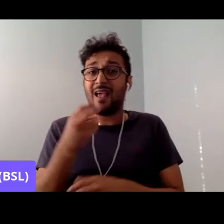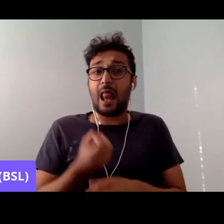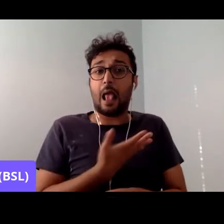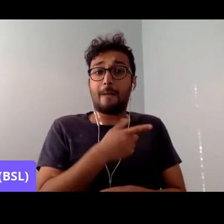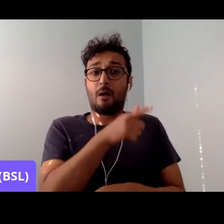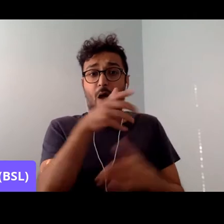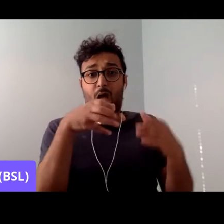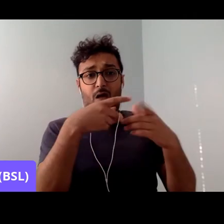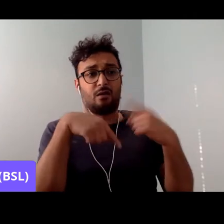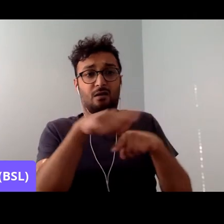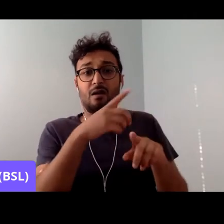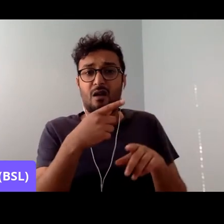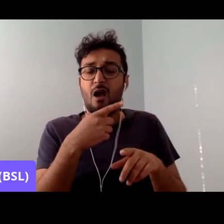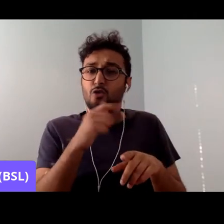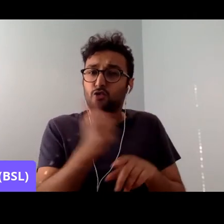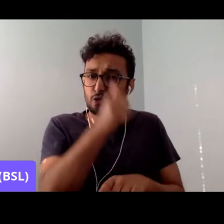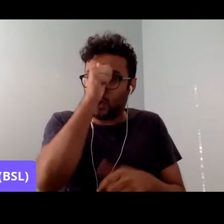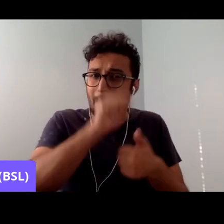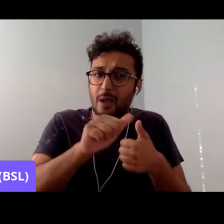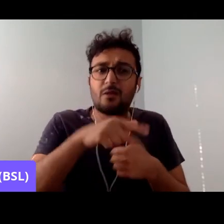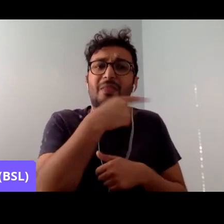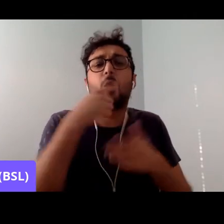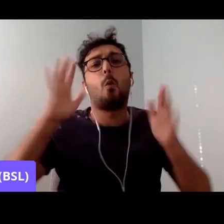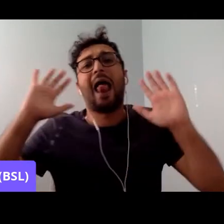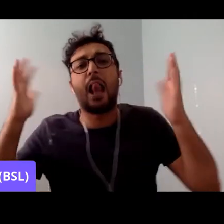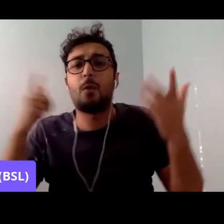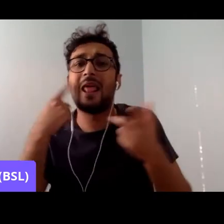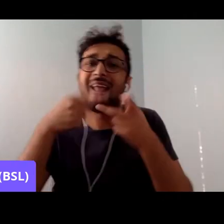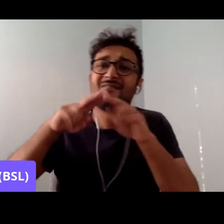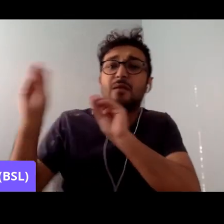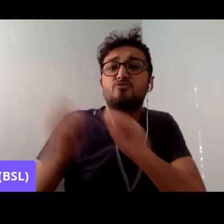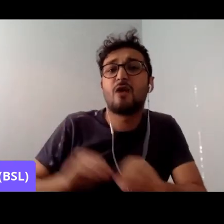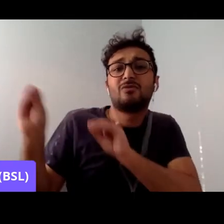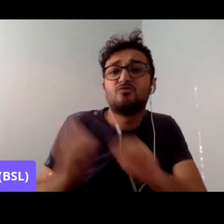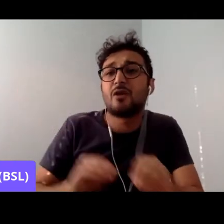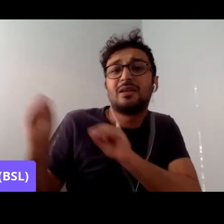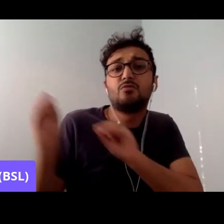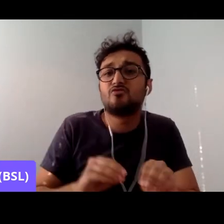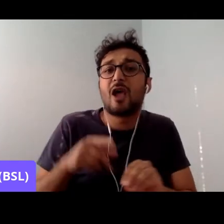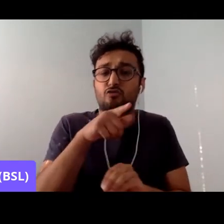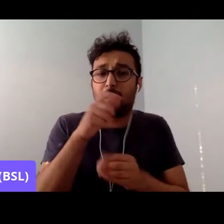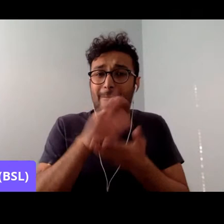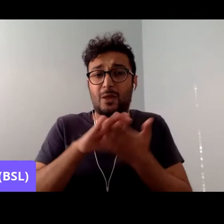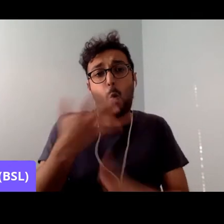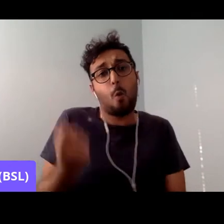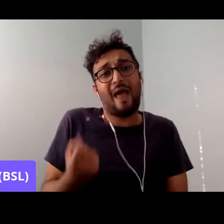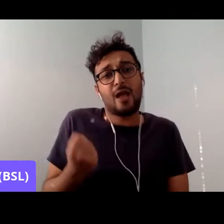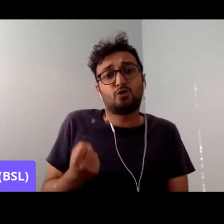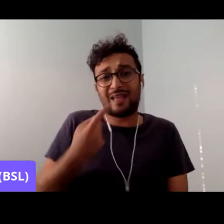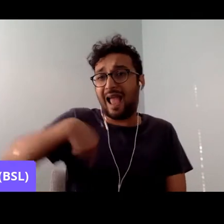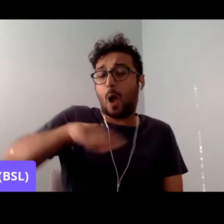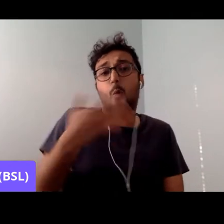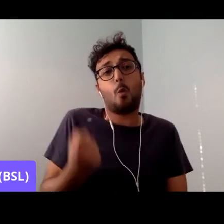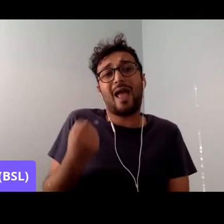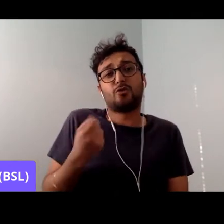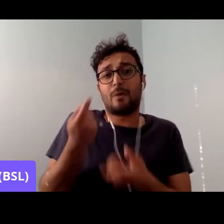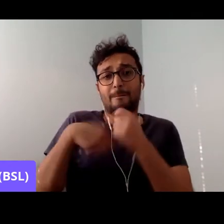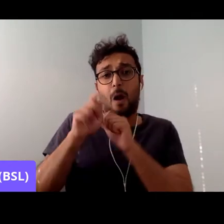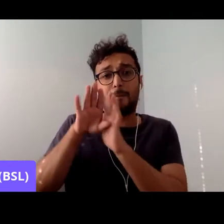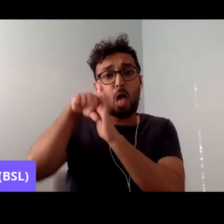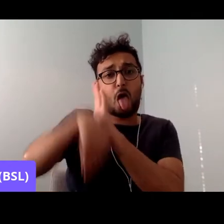argument that immigrants drive down wages. Well, Eastern European immigrants don't drive wages any more than the Irish did